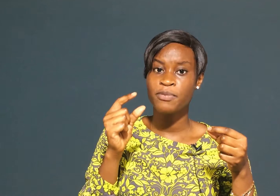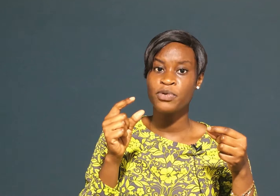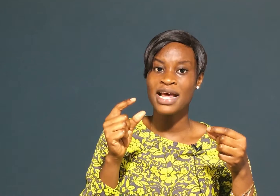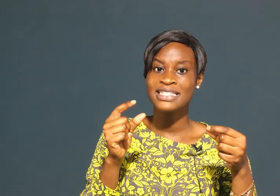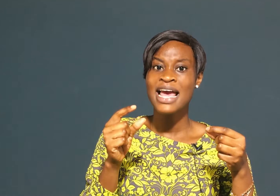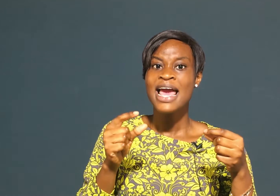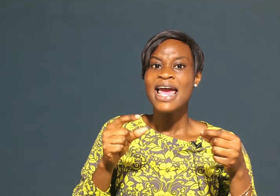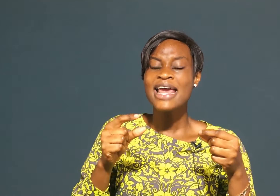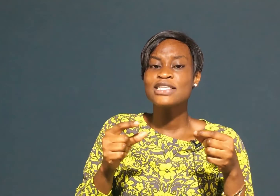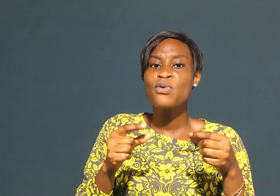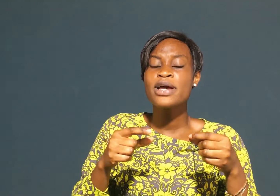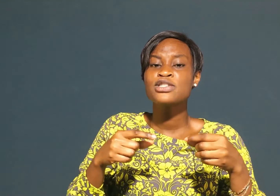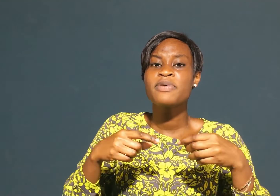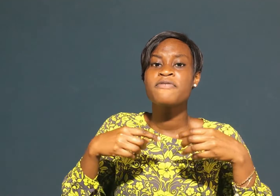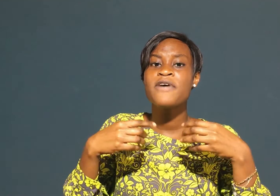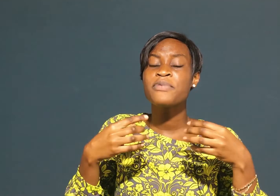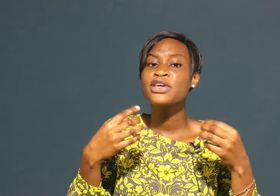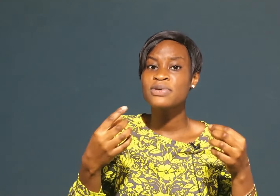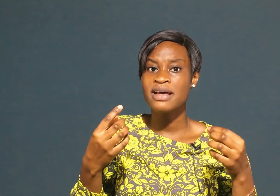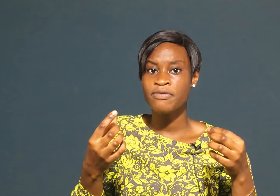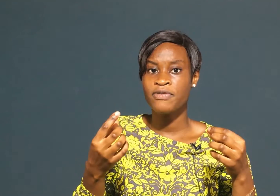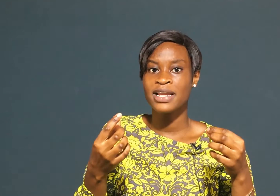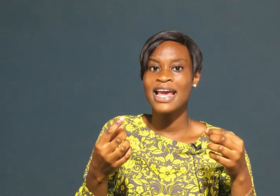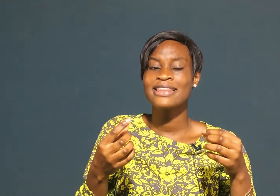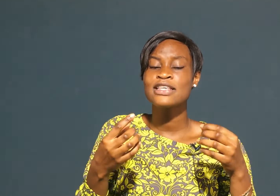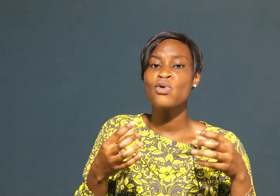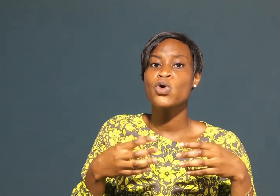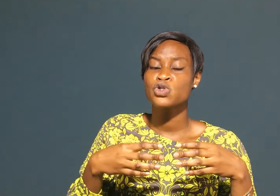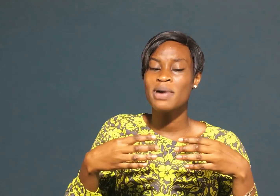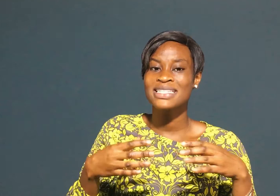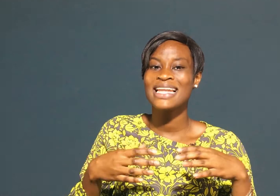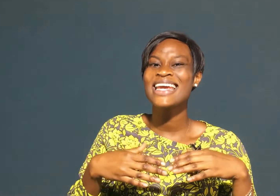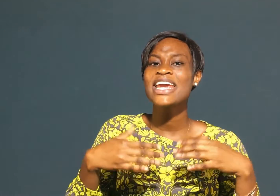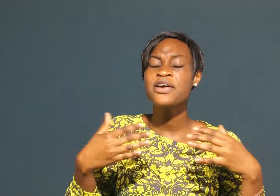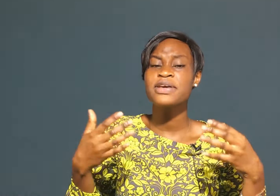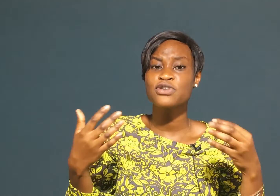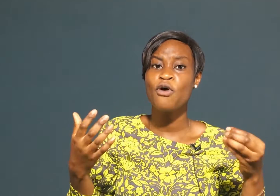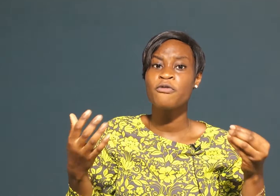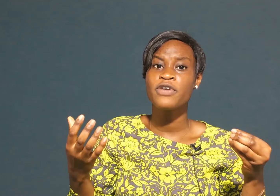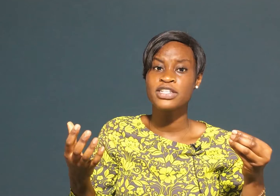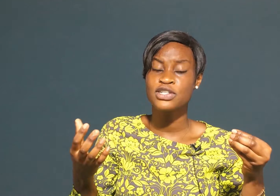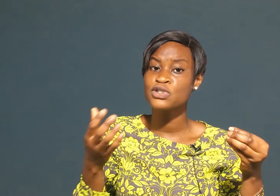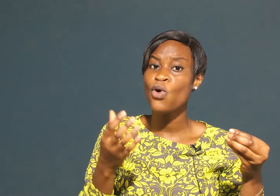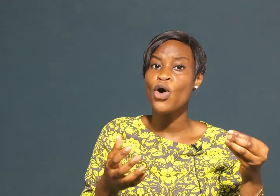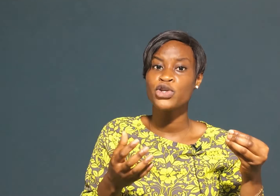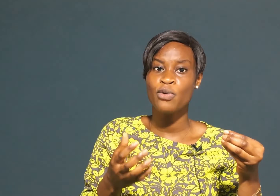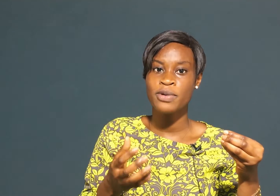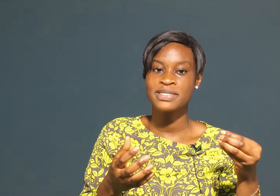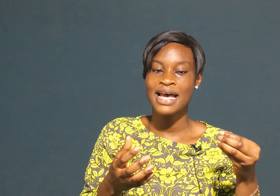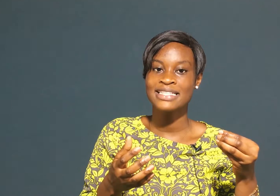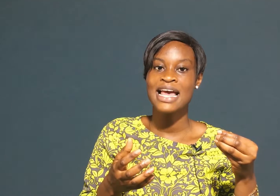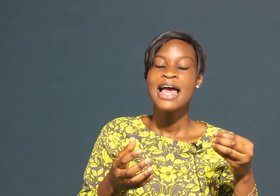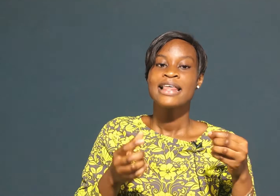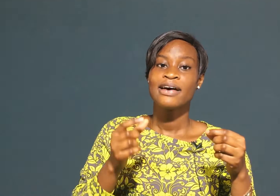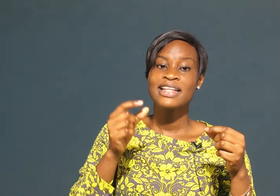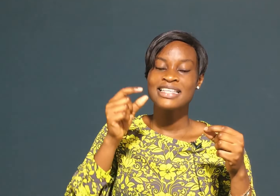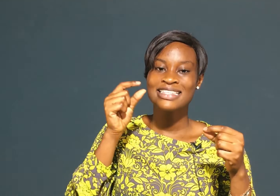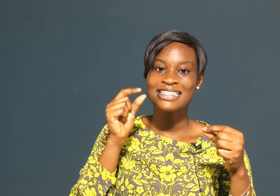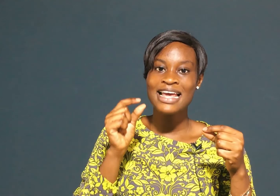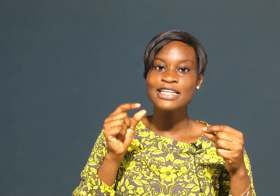product it is going to be very user friendly and this will automatically increase conversions on your website now there's a study